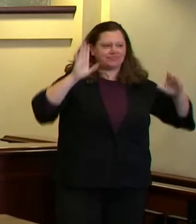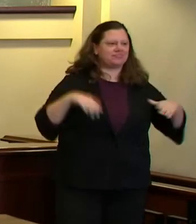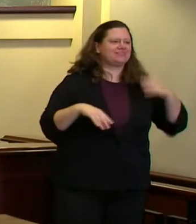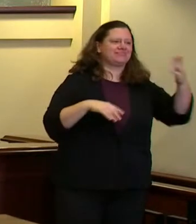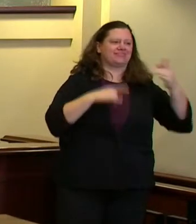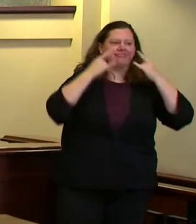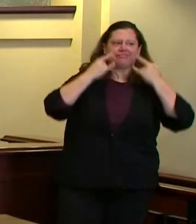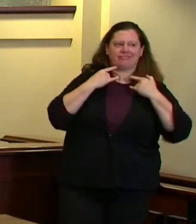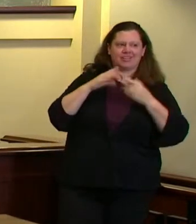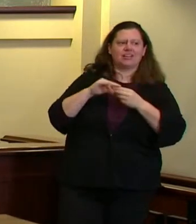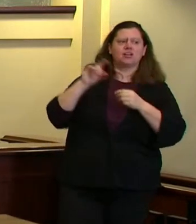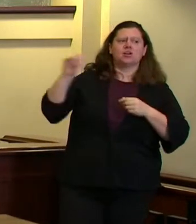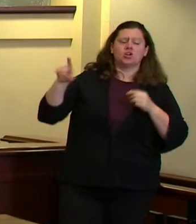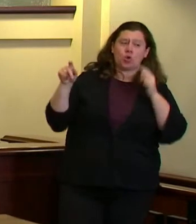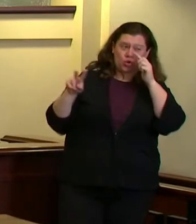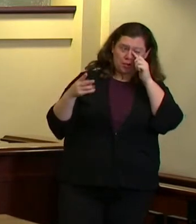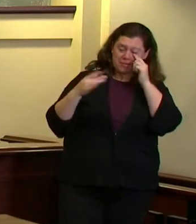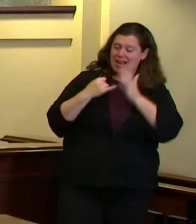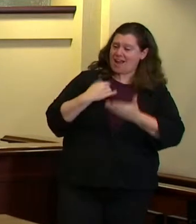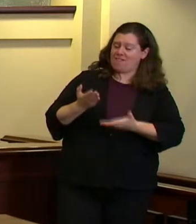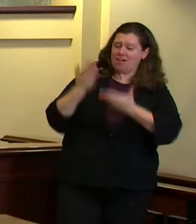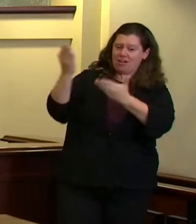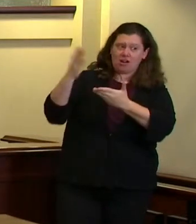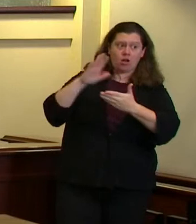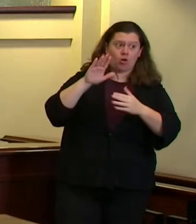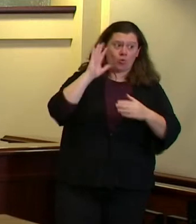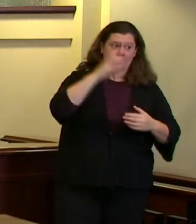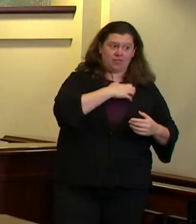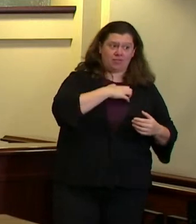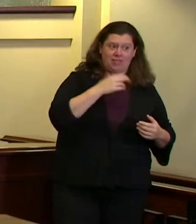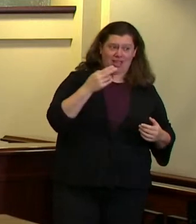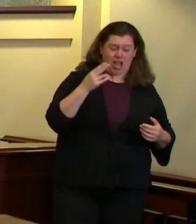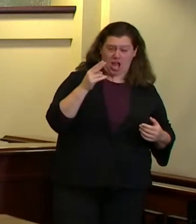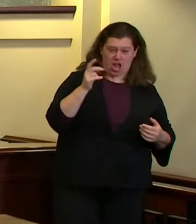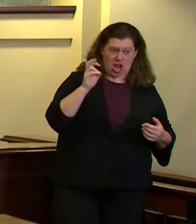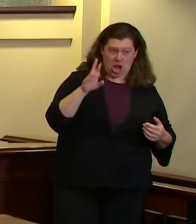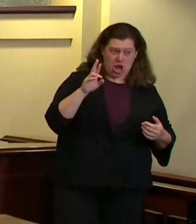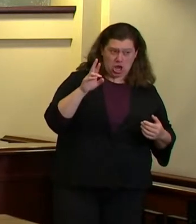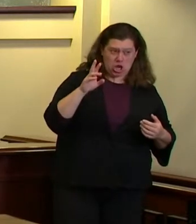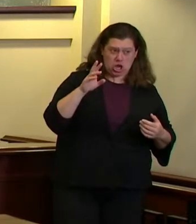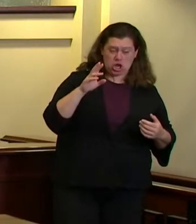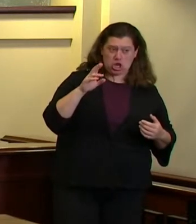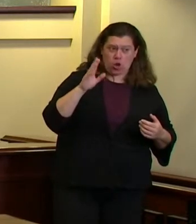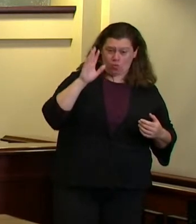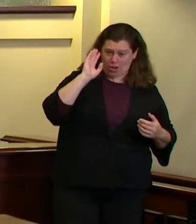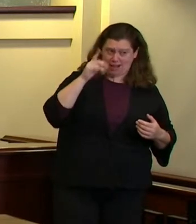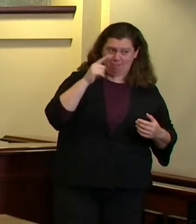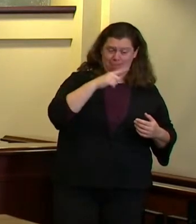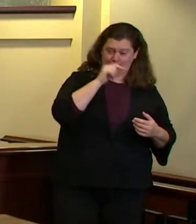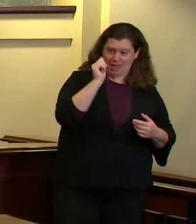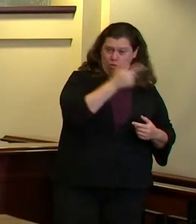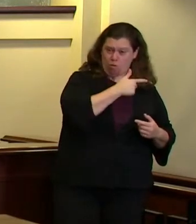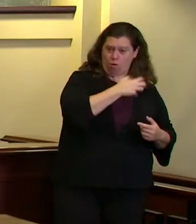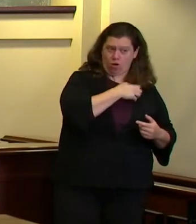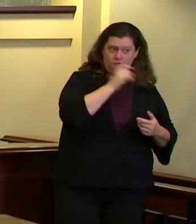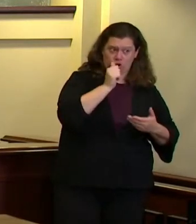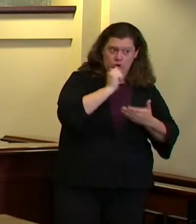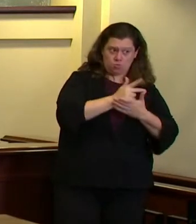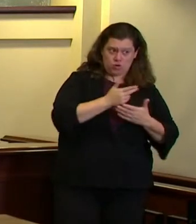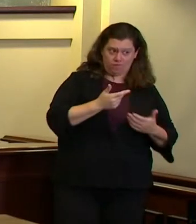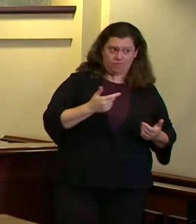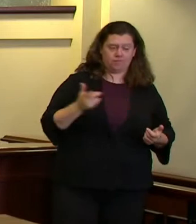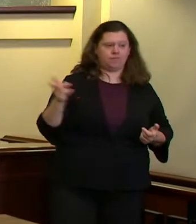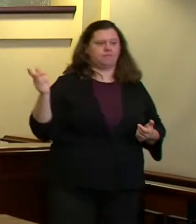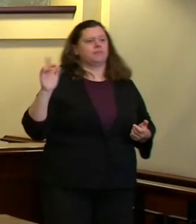so uh the question was there's a lot of proposals